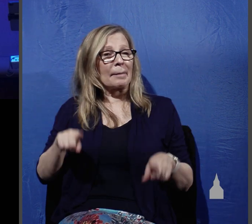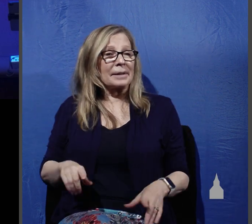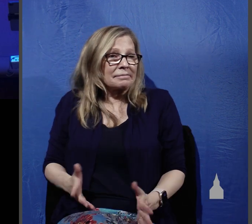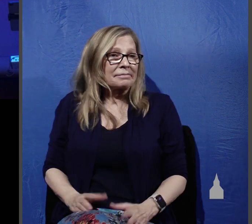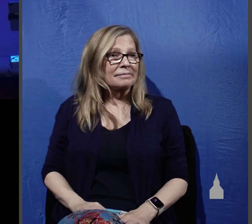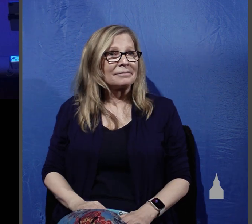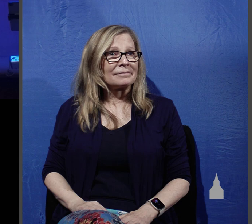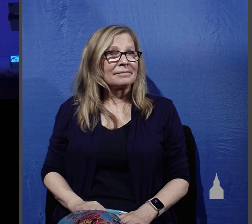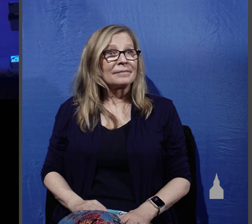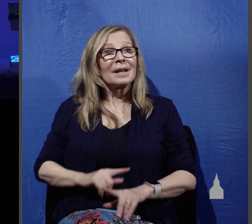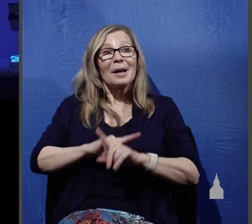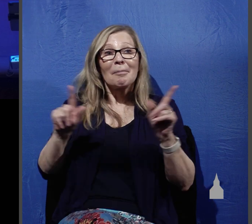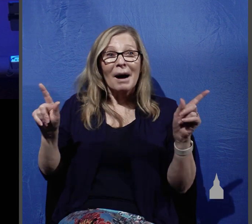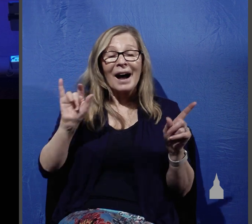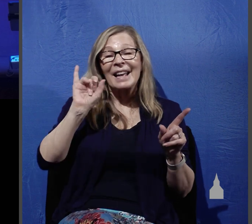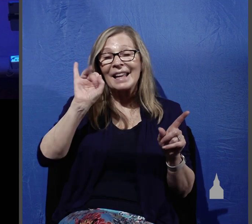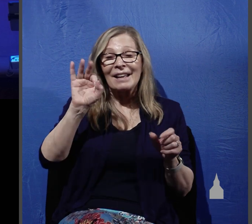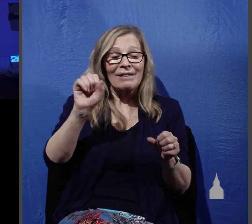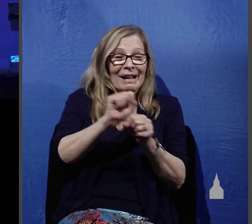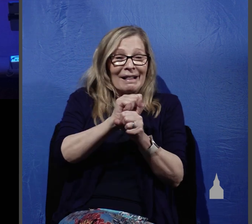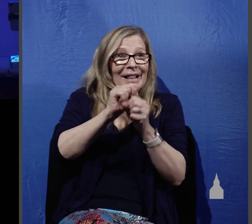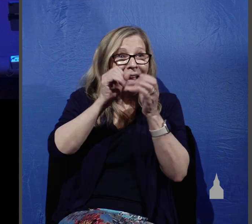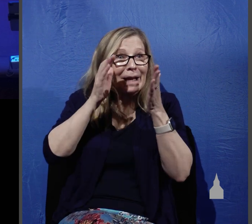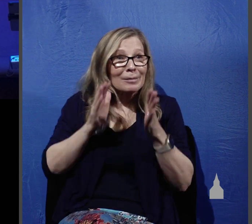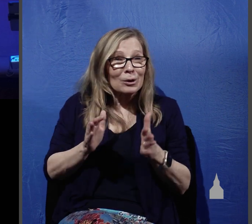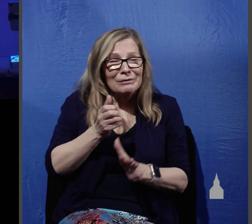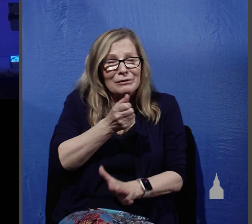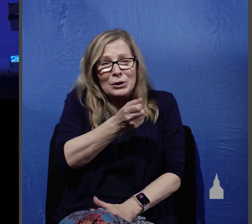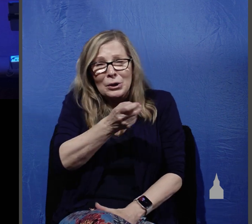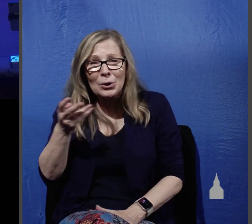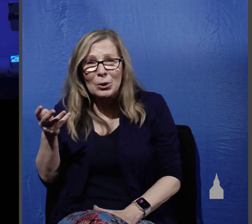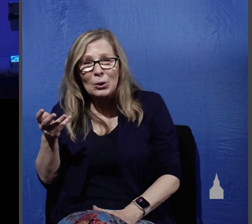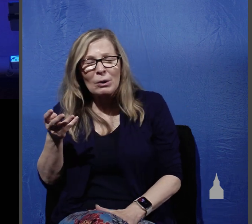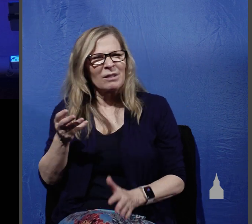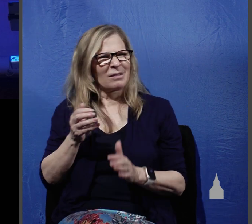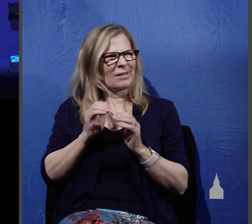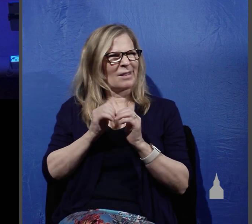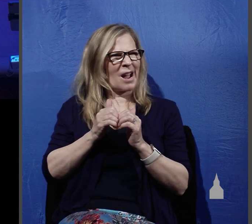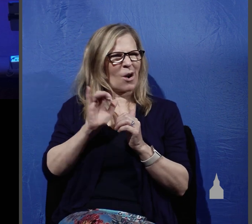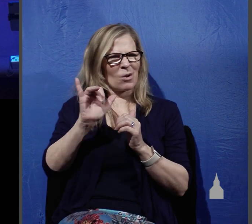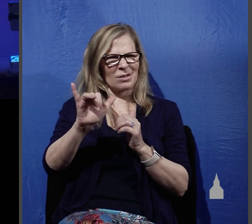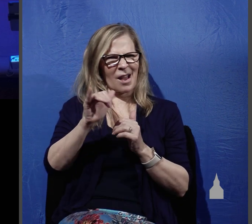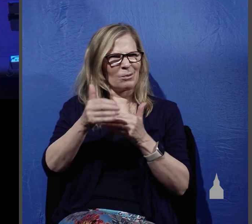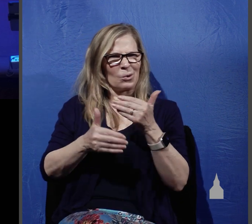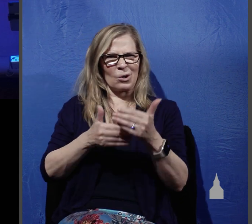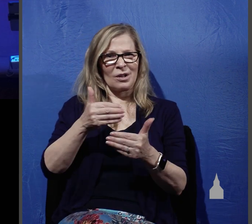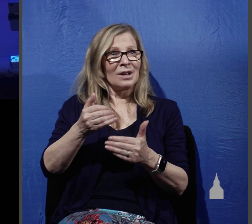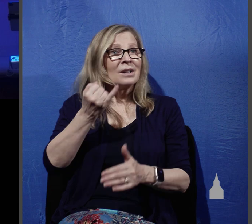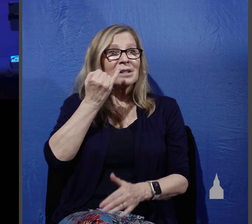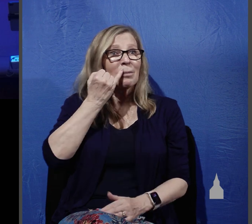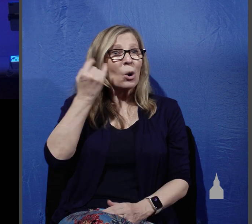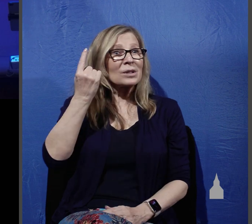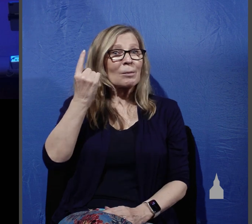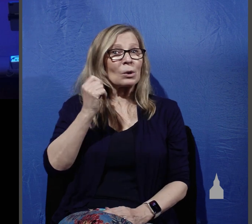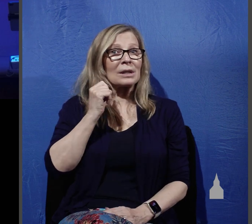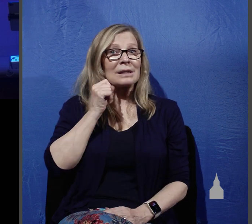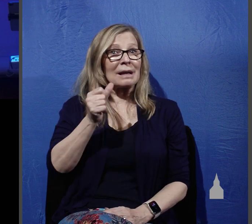if the laborers are so few then how does this work work what if someone doesn't witness to an elect